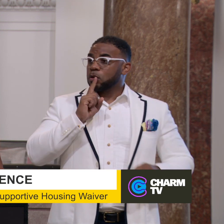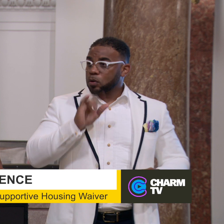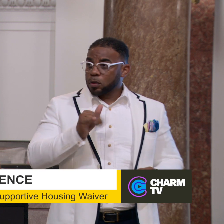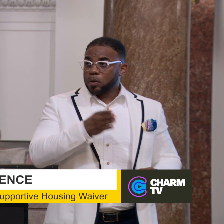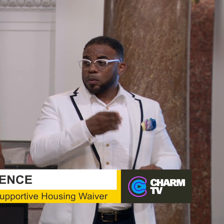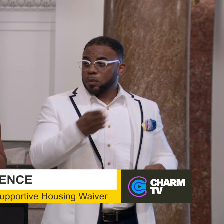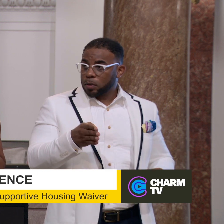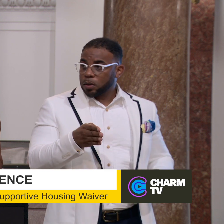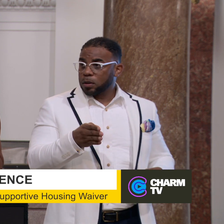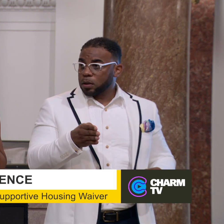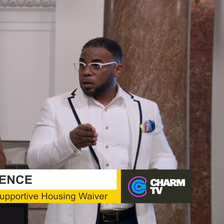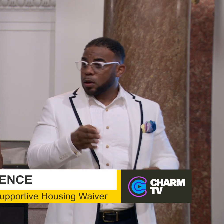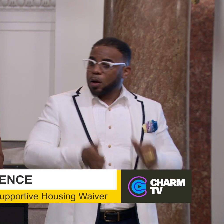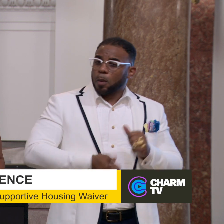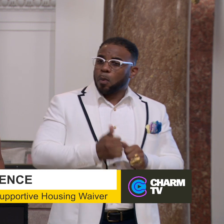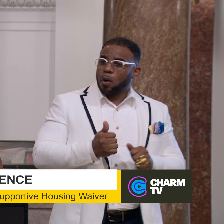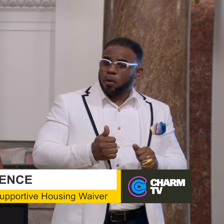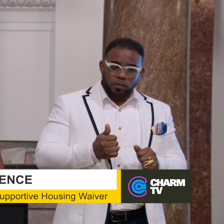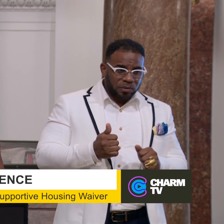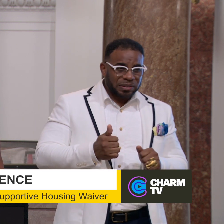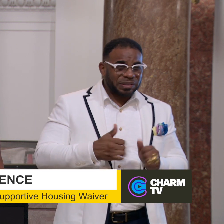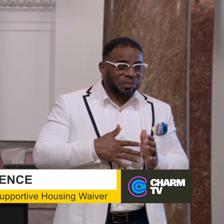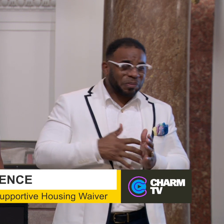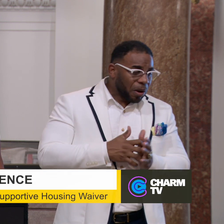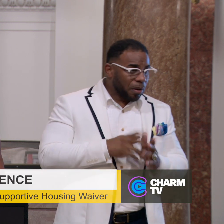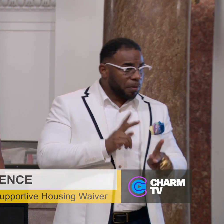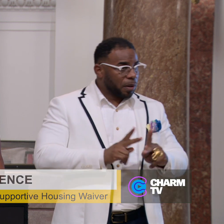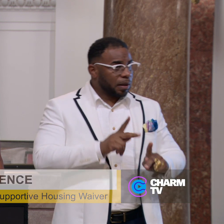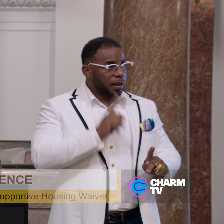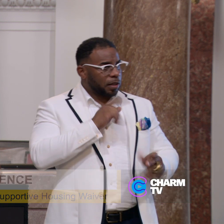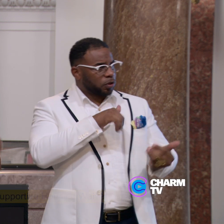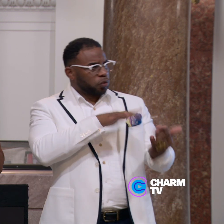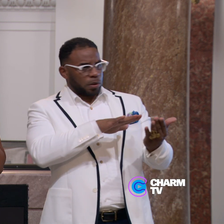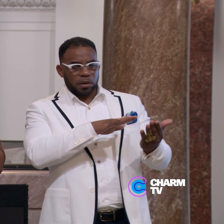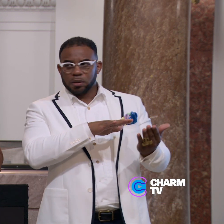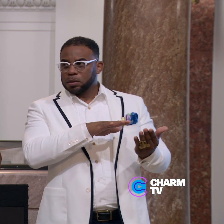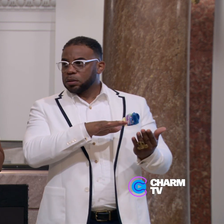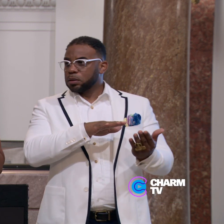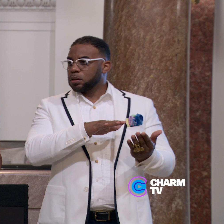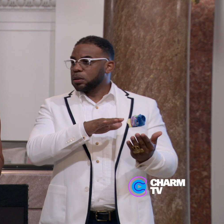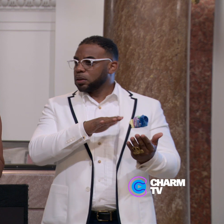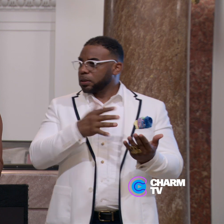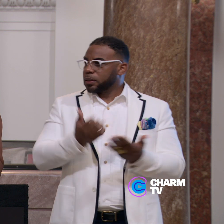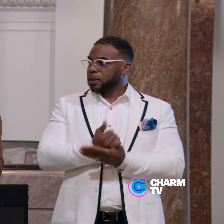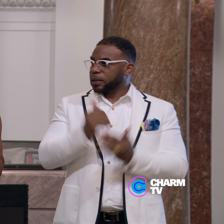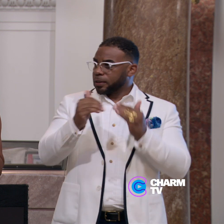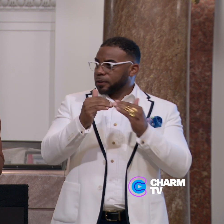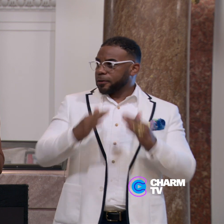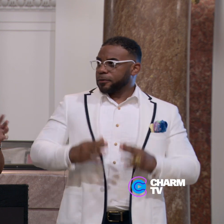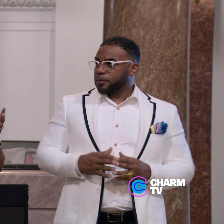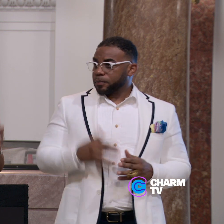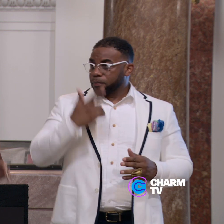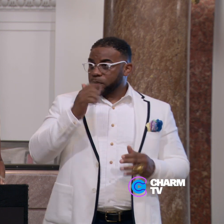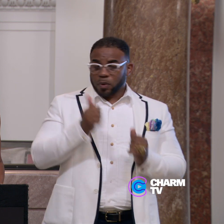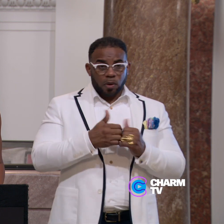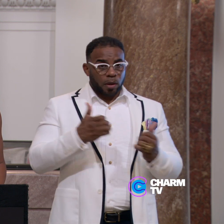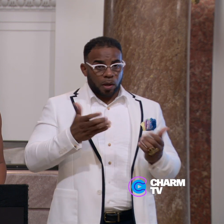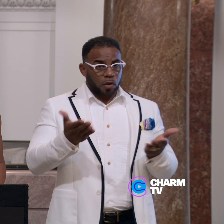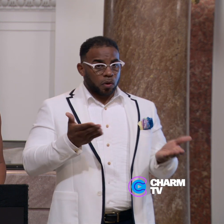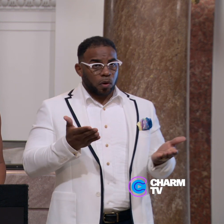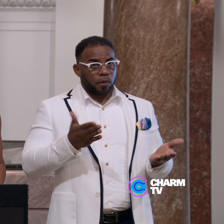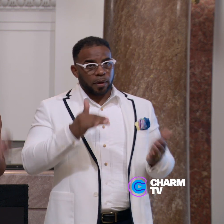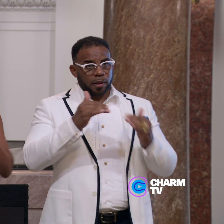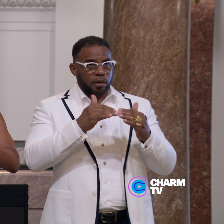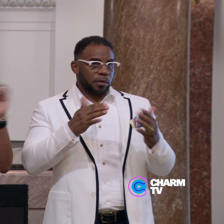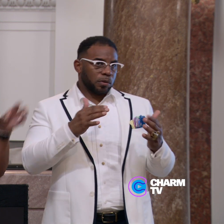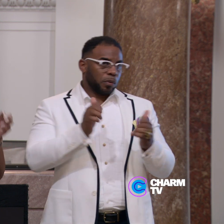the Baltimore most vulnerable population is addressed and get housing. Because without the services,